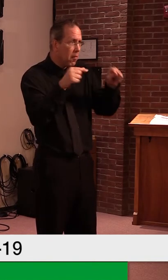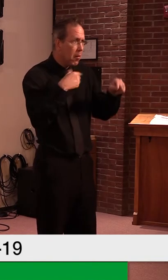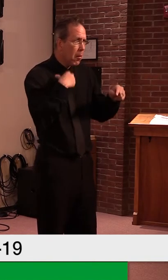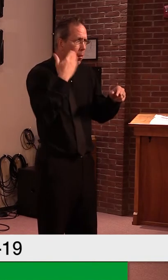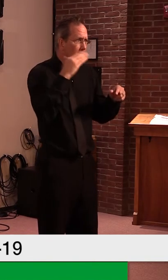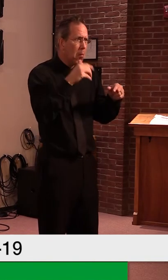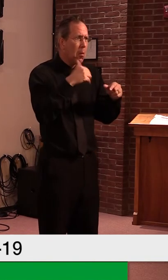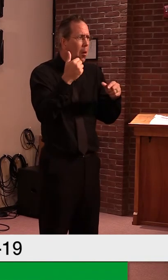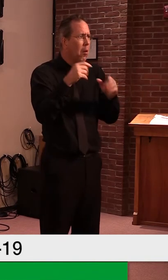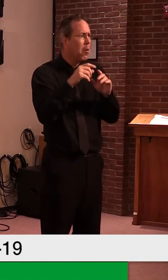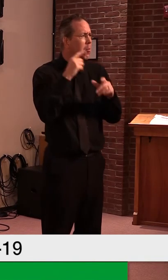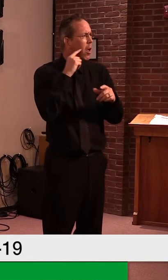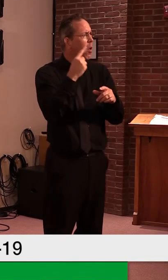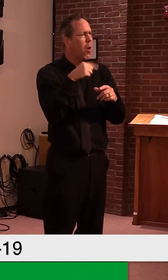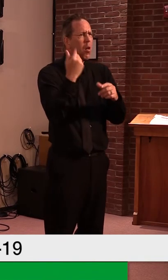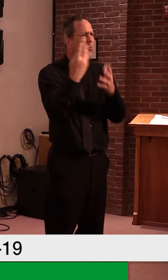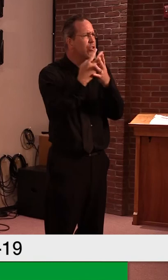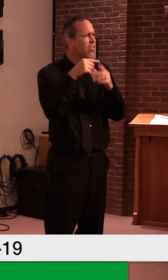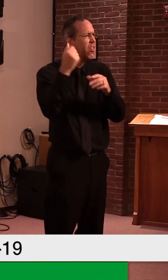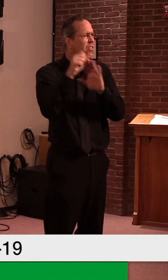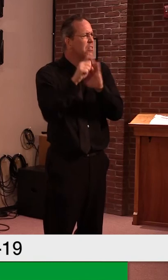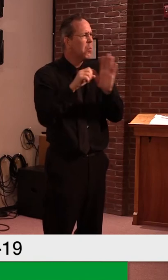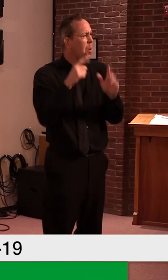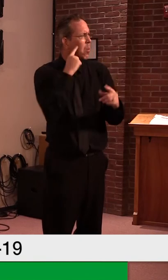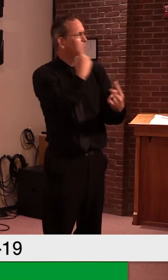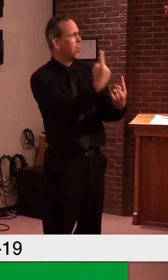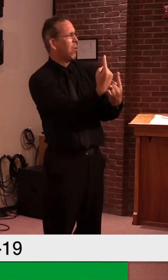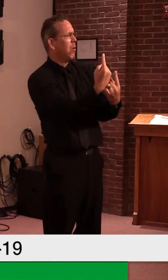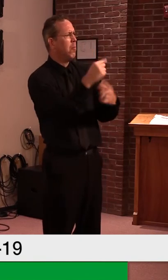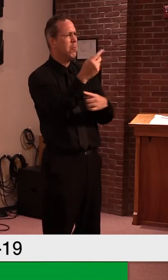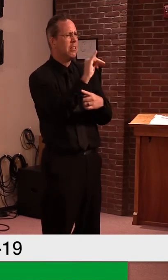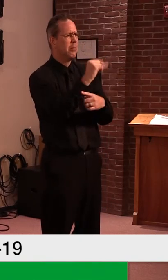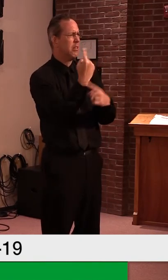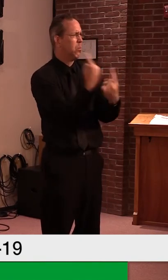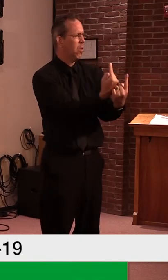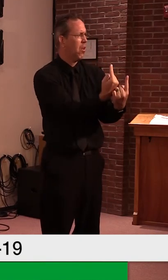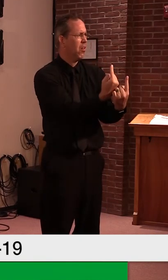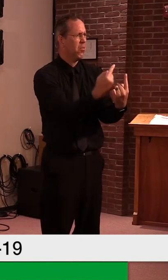Okay. Well, um, I, um,